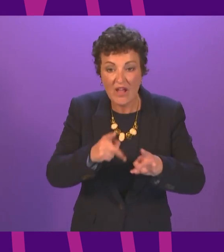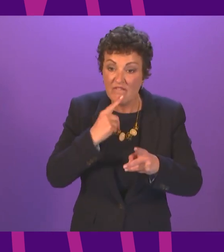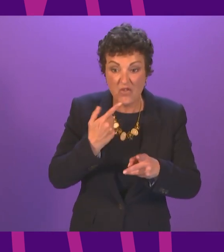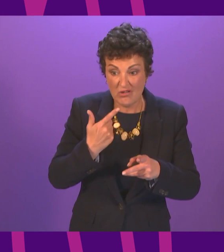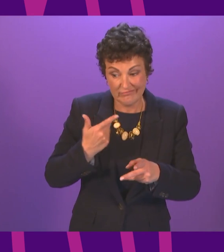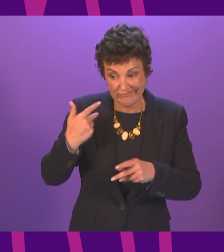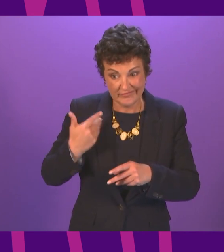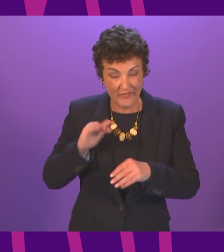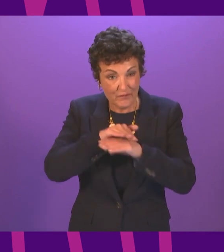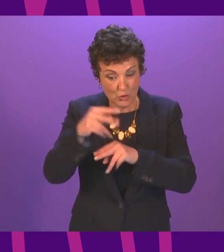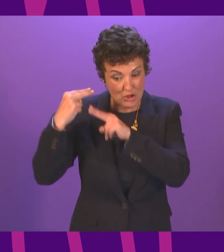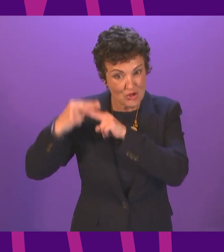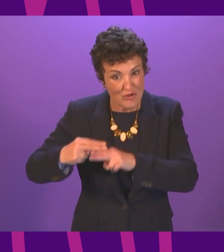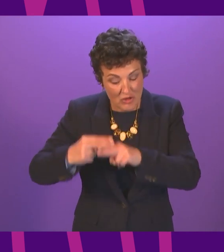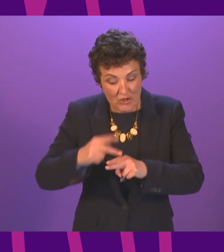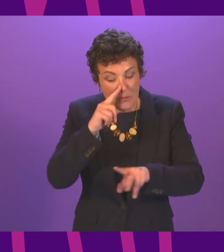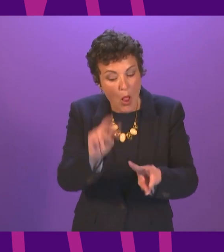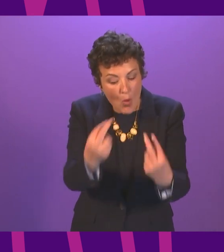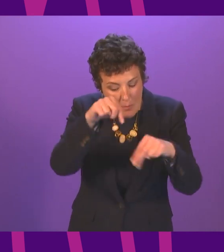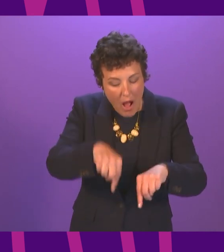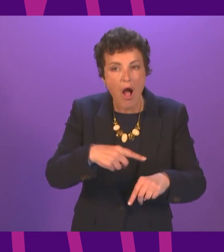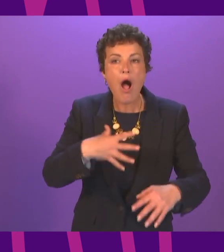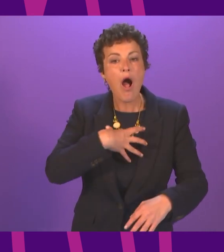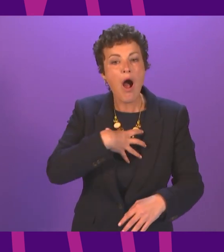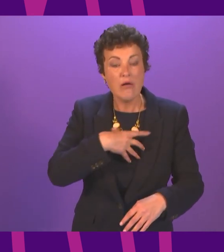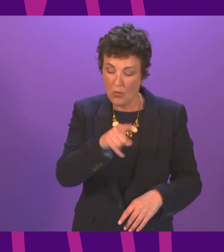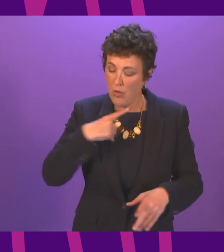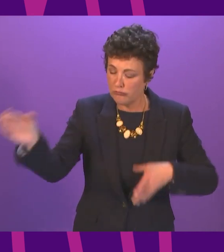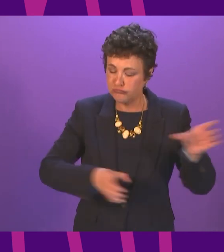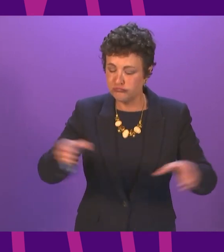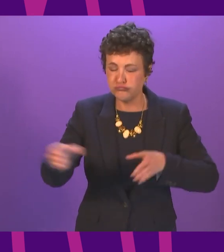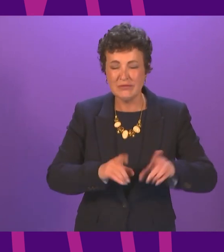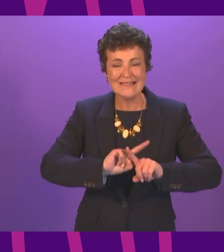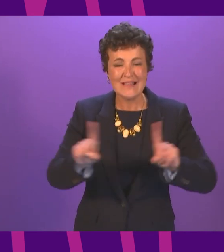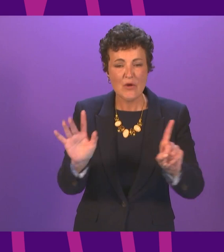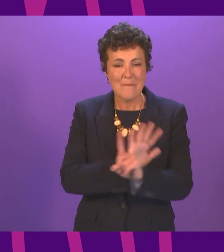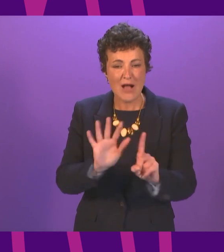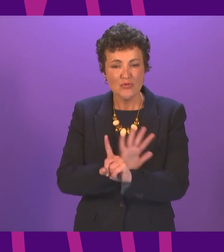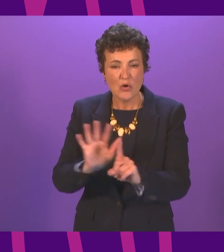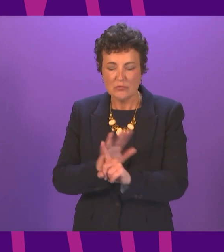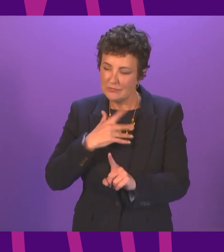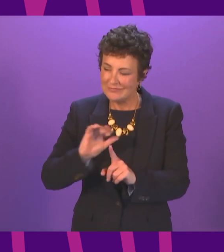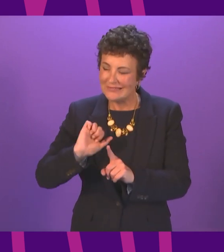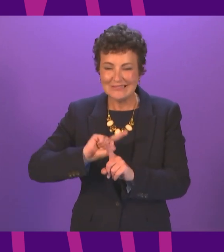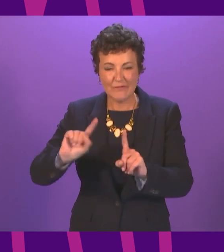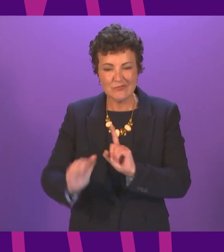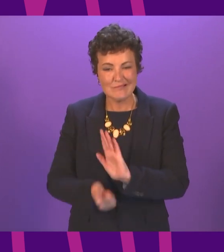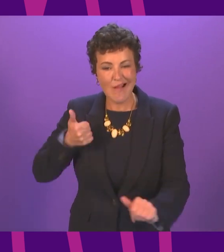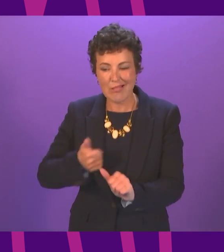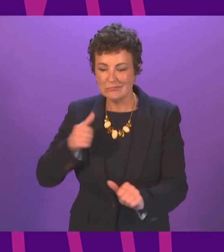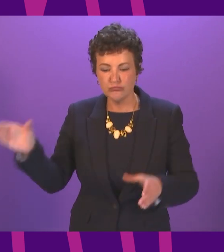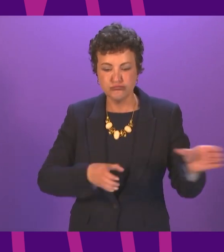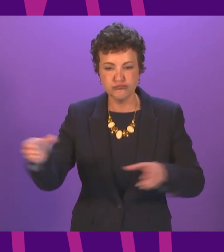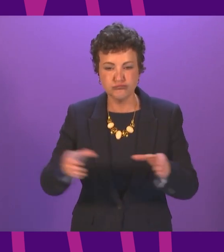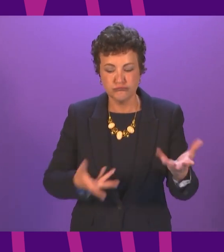committed to bringing people together from a wide range of sectors and backgrounds in pursuit of the strongest possible recovery. I know that all parties in the